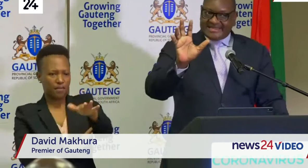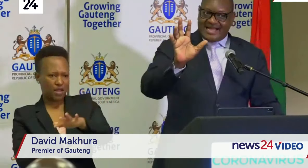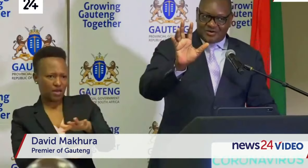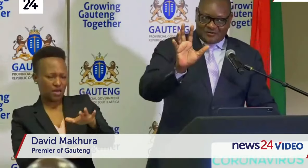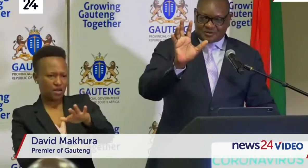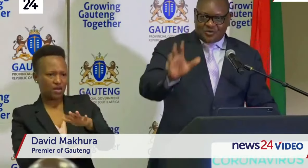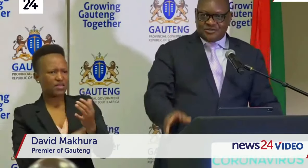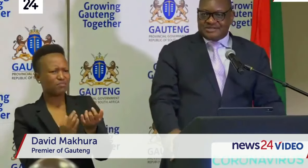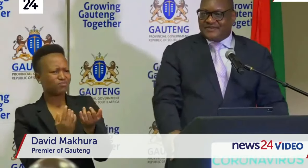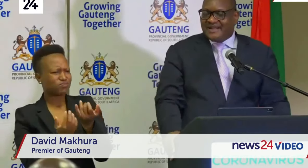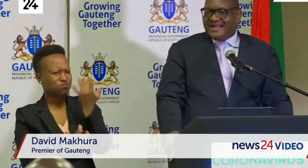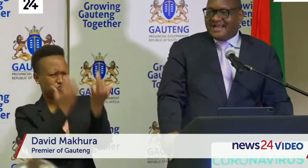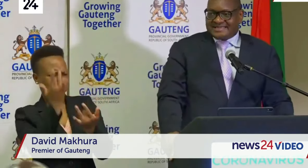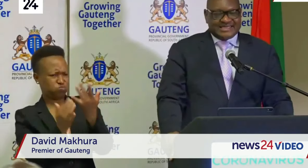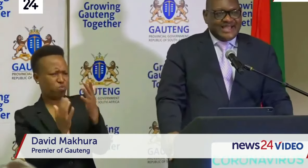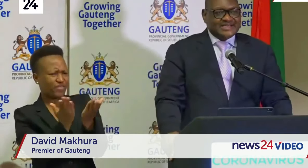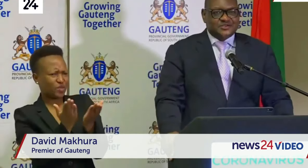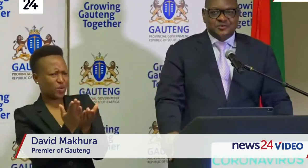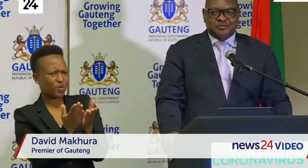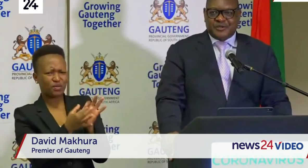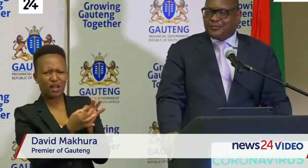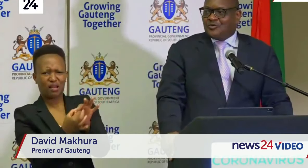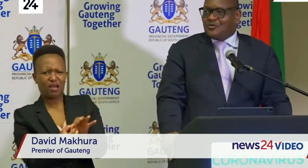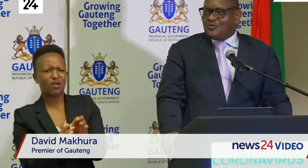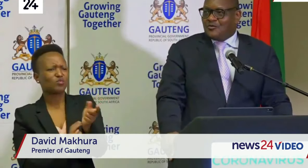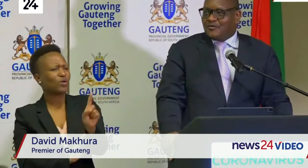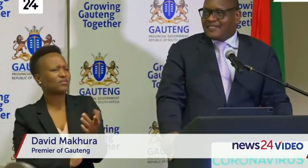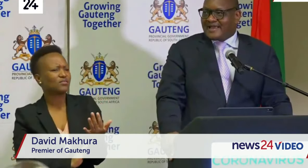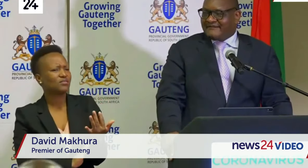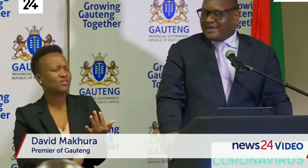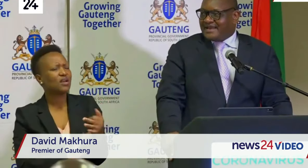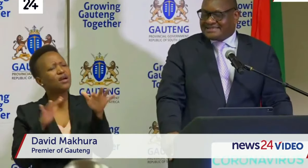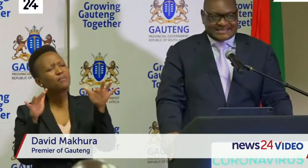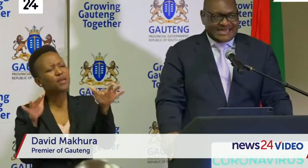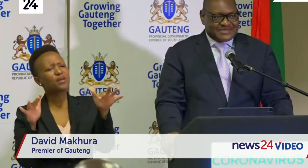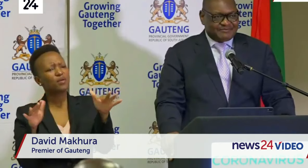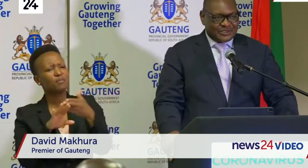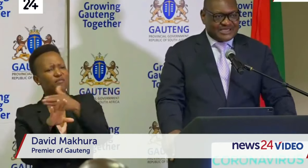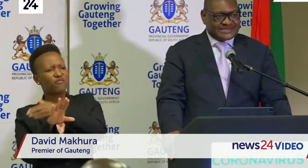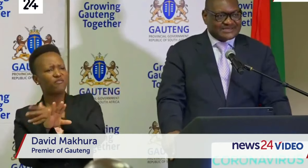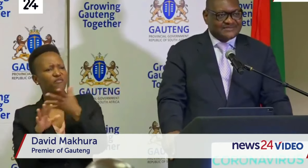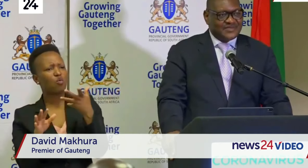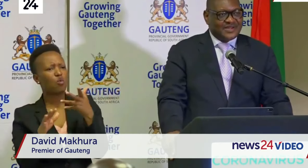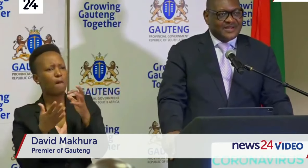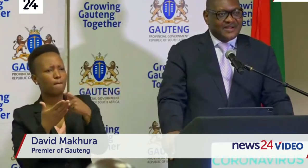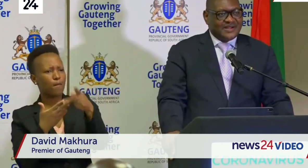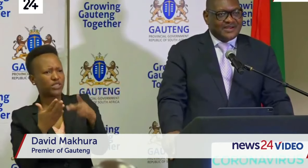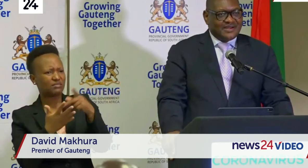burning down of schools is linked to people who have been disrupting projects.